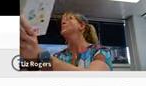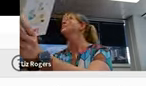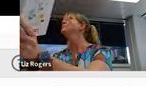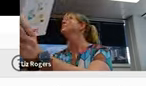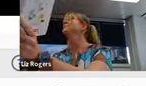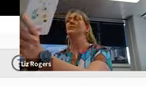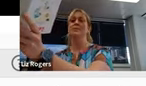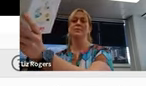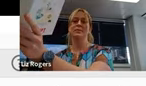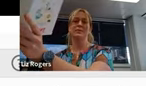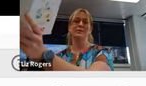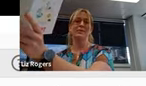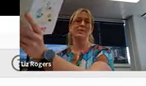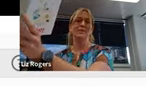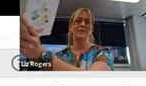looking for.